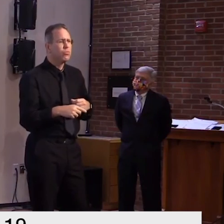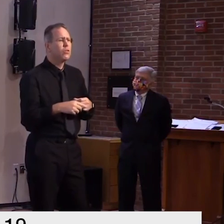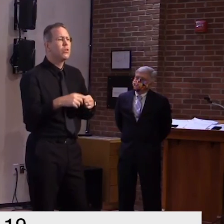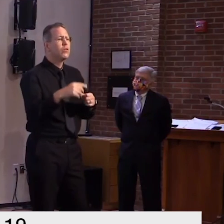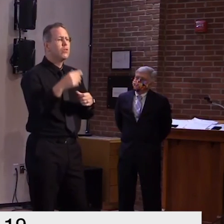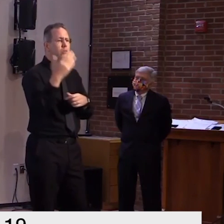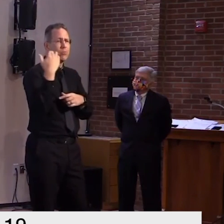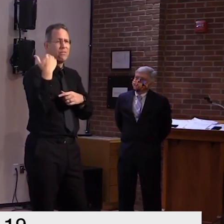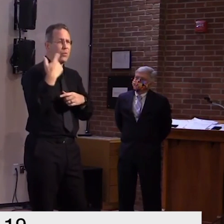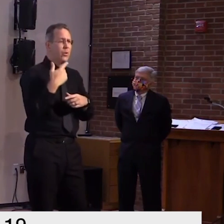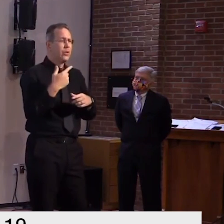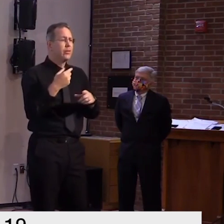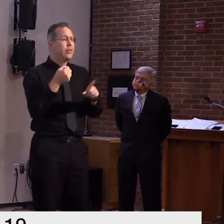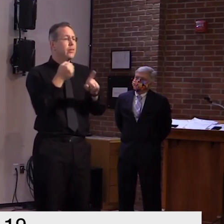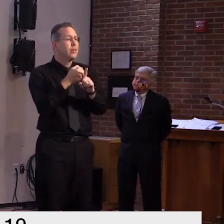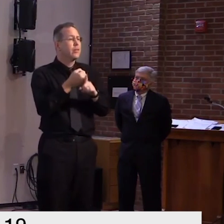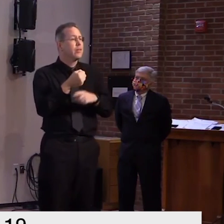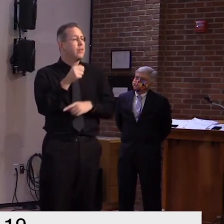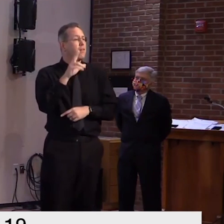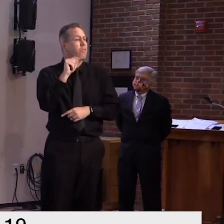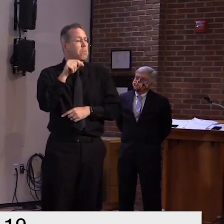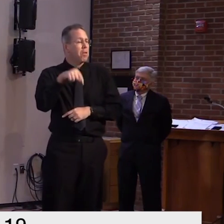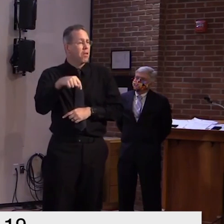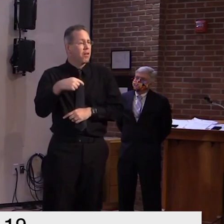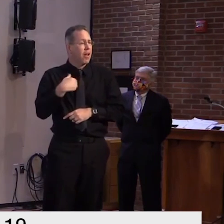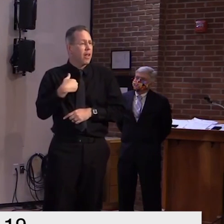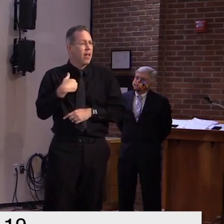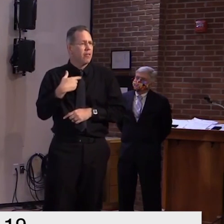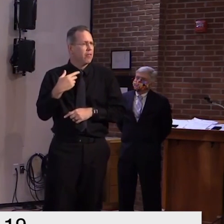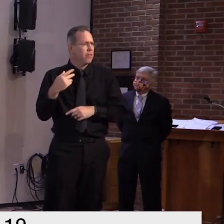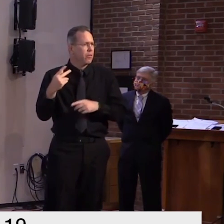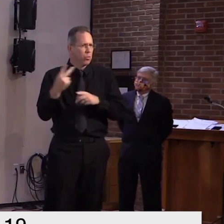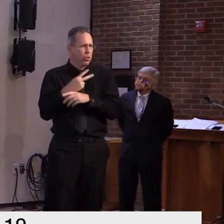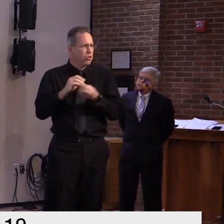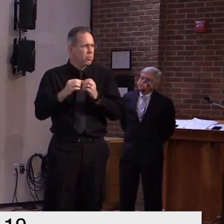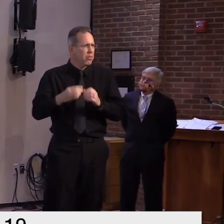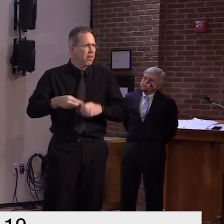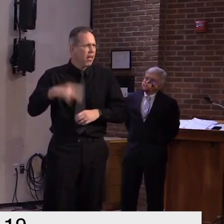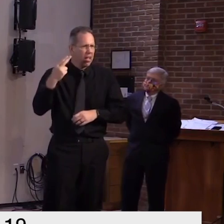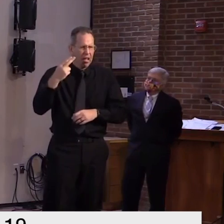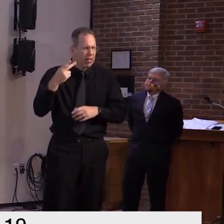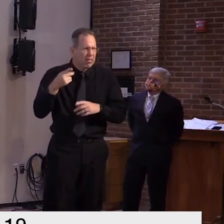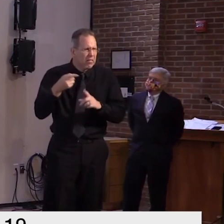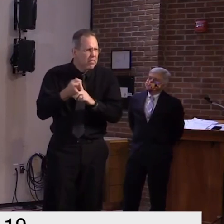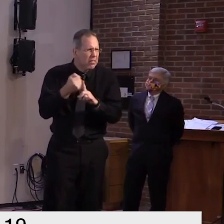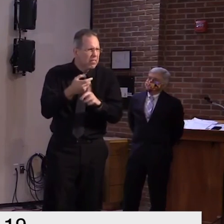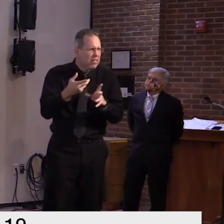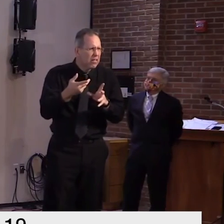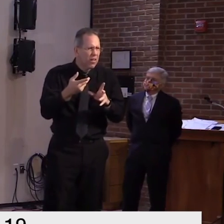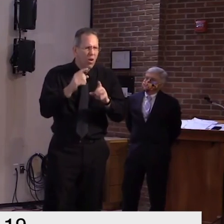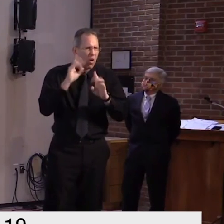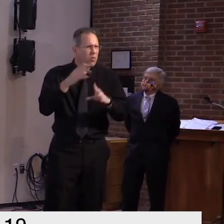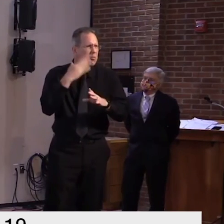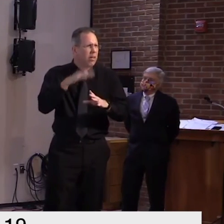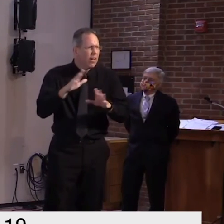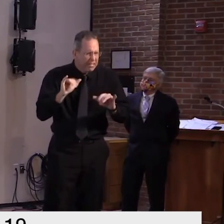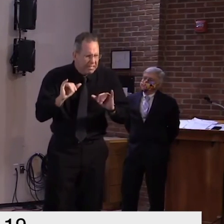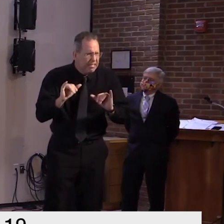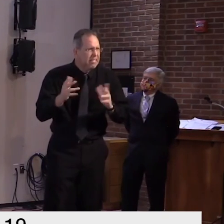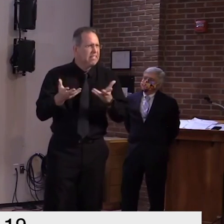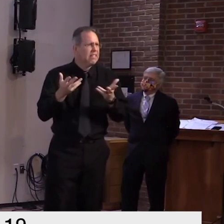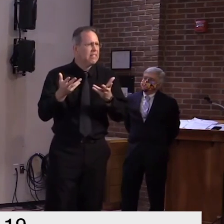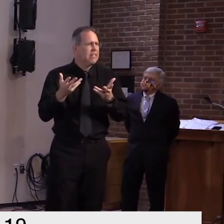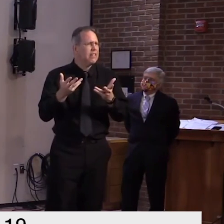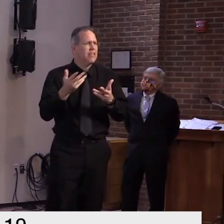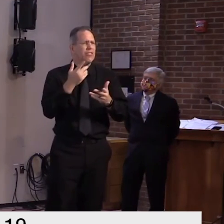increase in cases greater than 50 percent looking like the sky had fallen to that's a bright red color